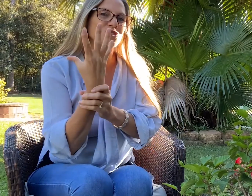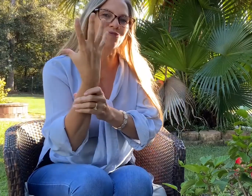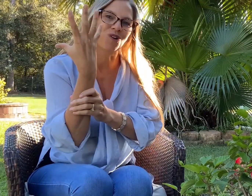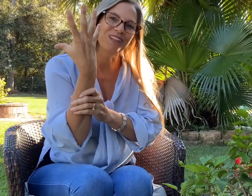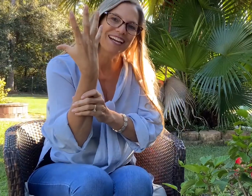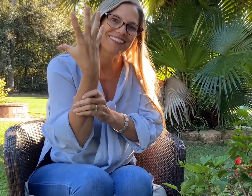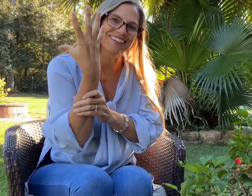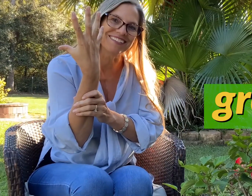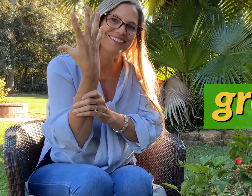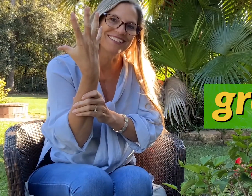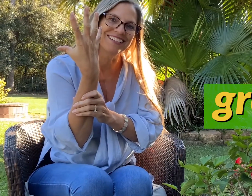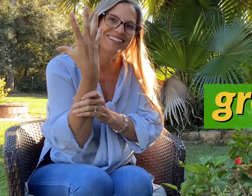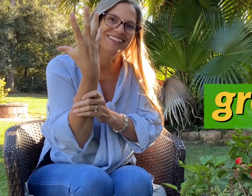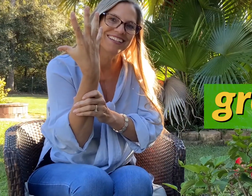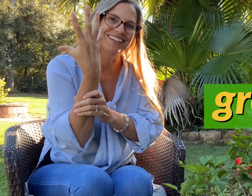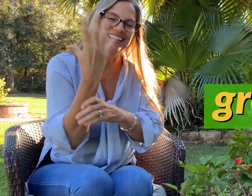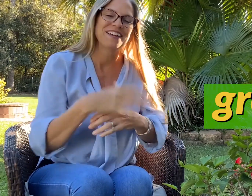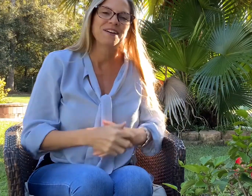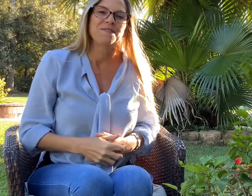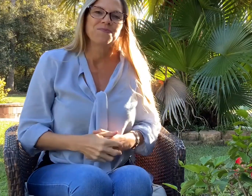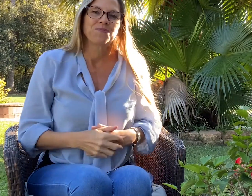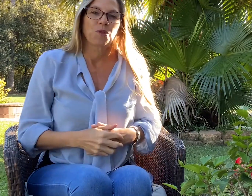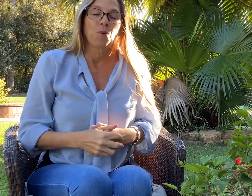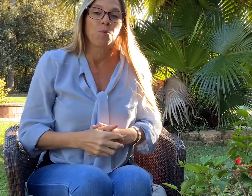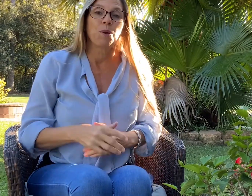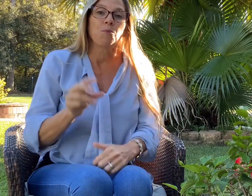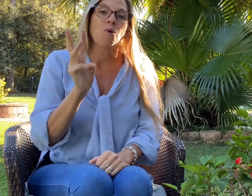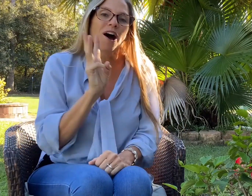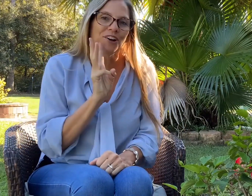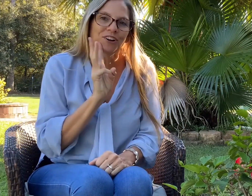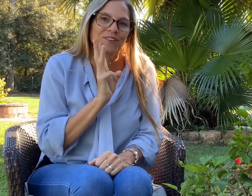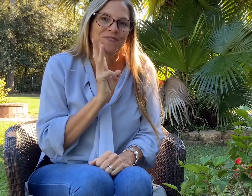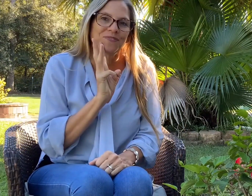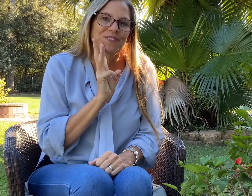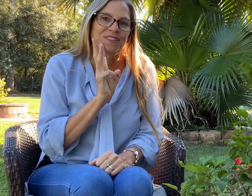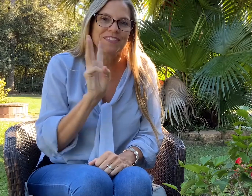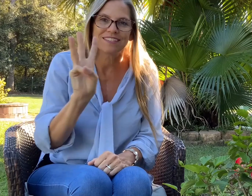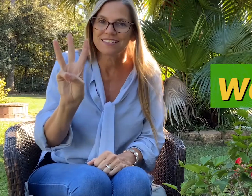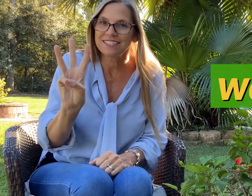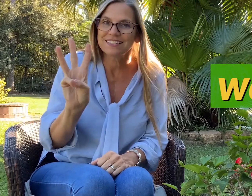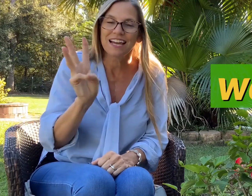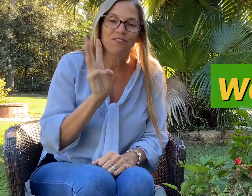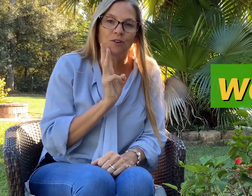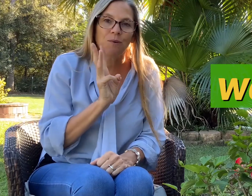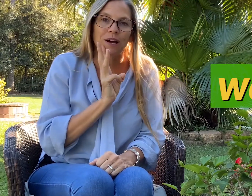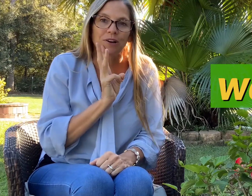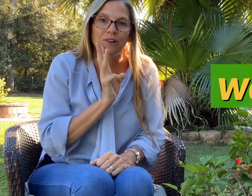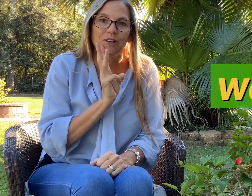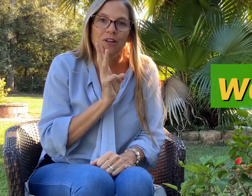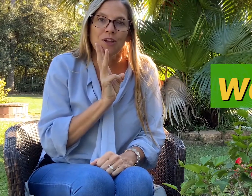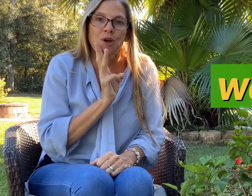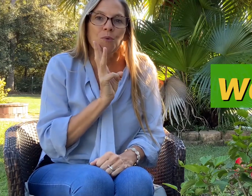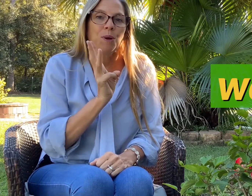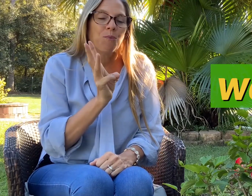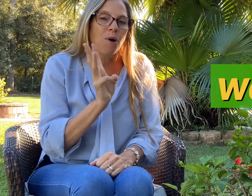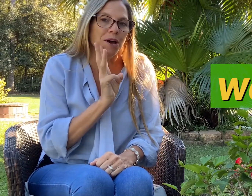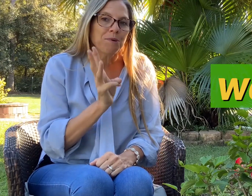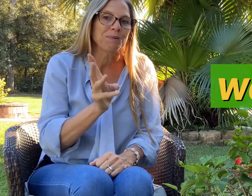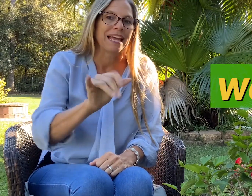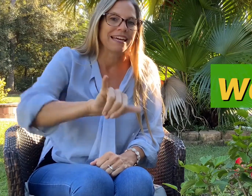grow like this. We water. This is the sign for water. We water plants